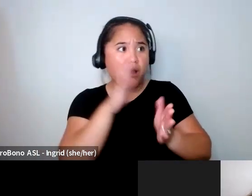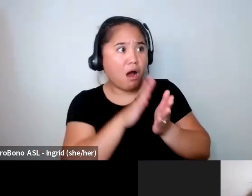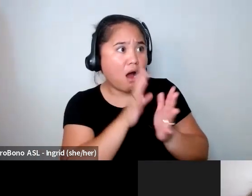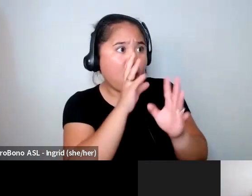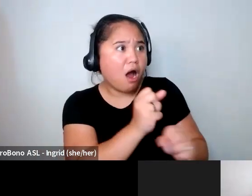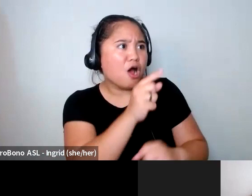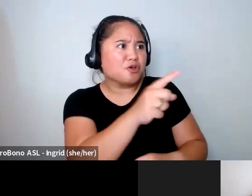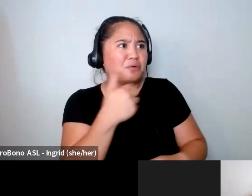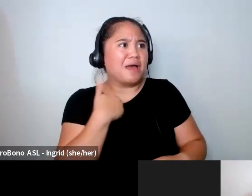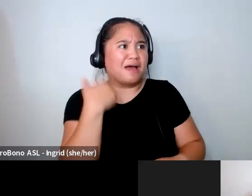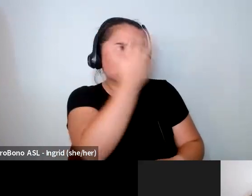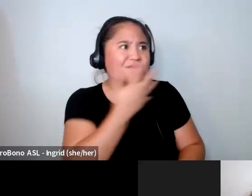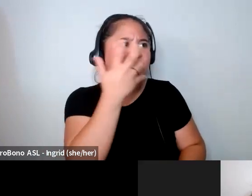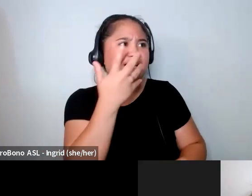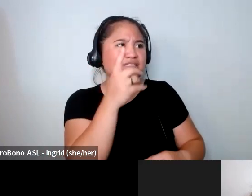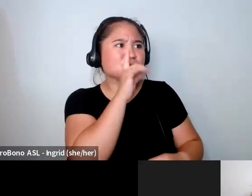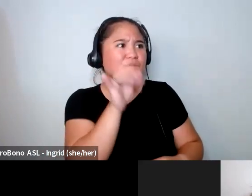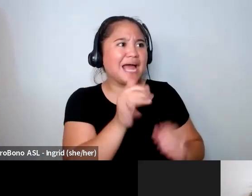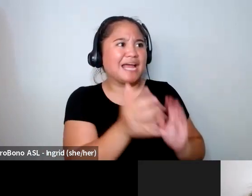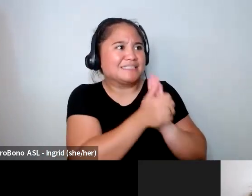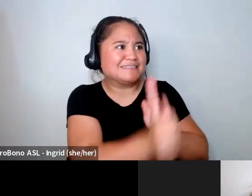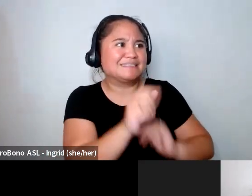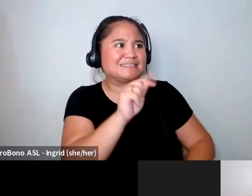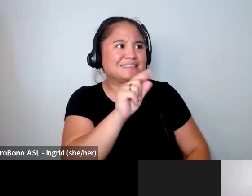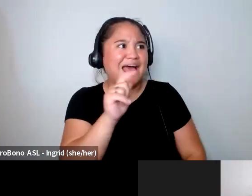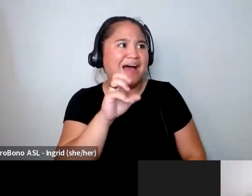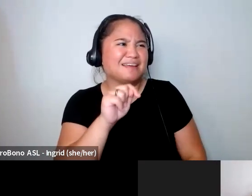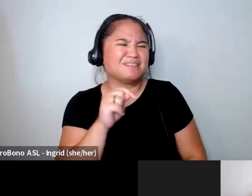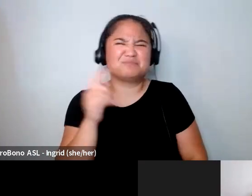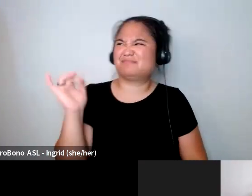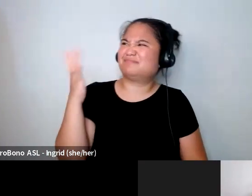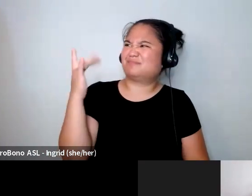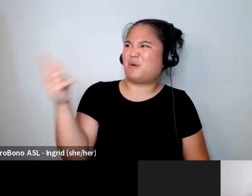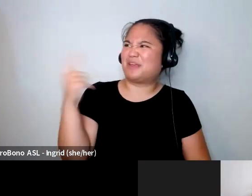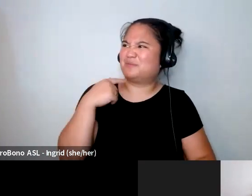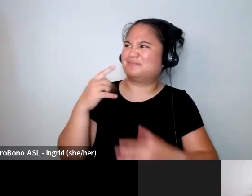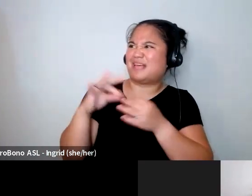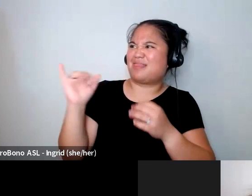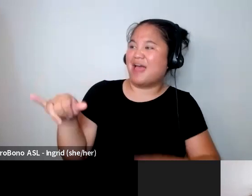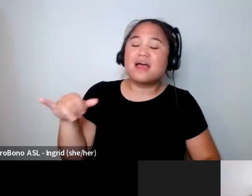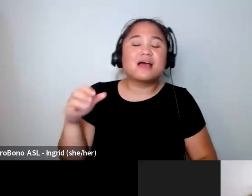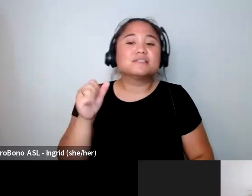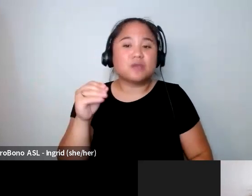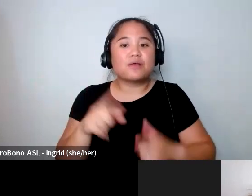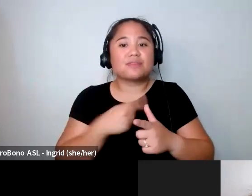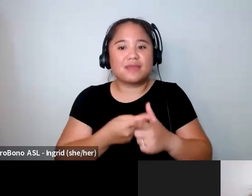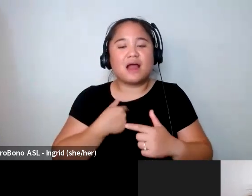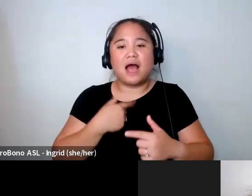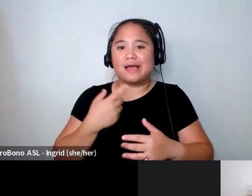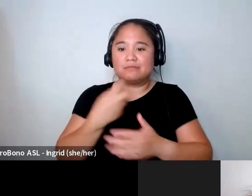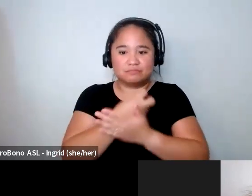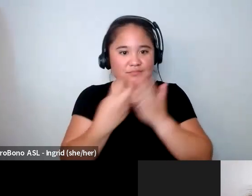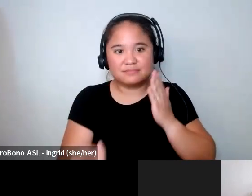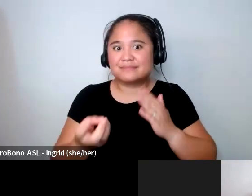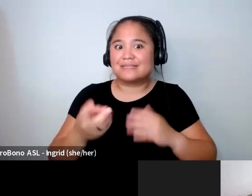of talent and I was like the face of talent interesting way to put that and um and so I went on this massive diet of